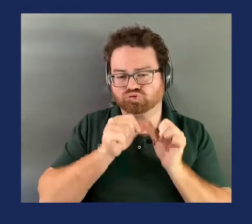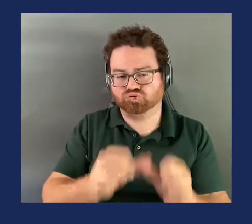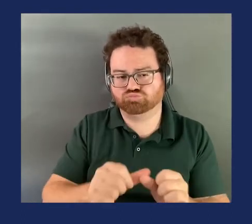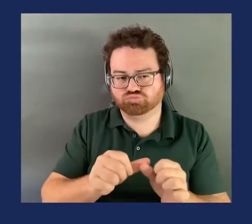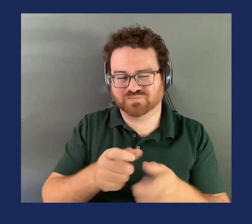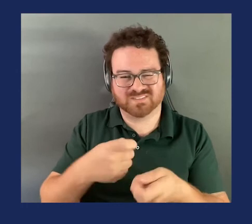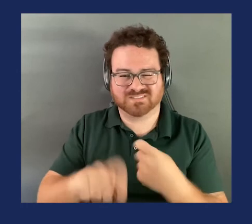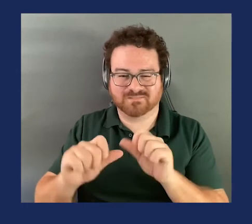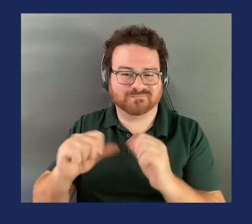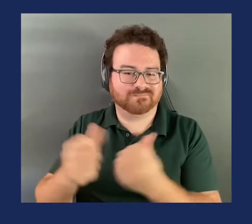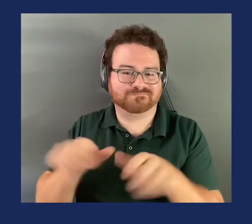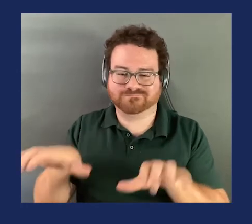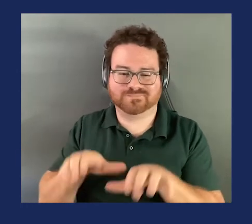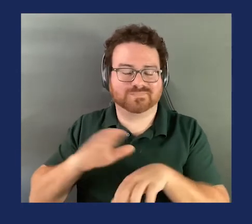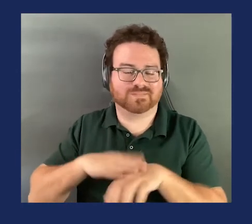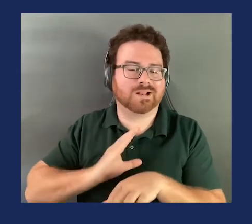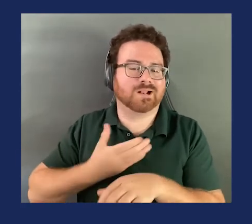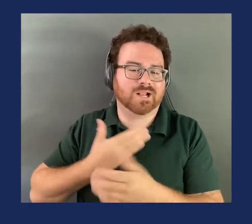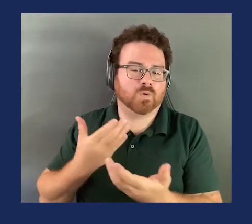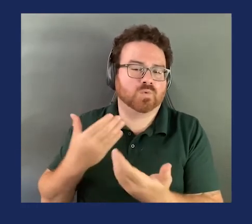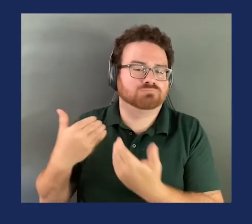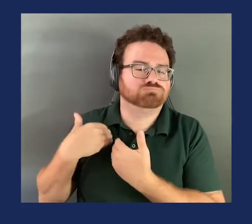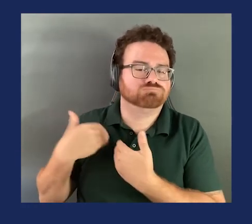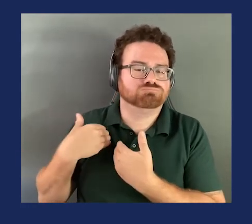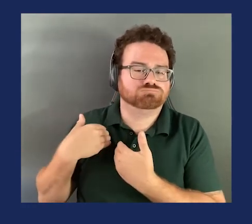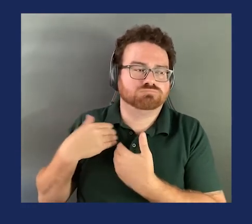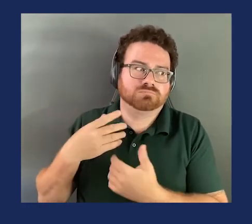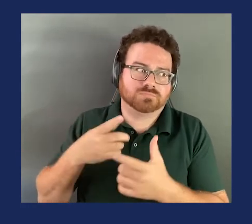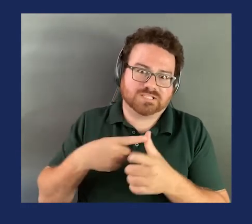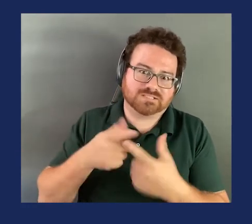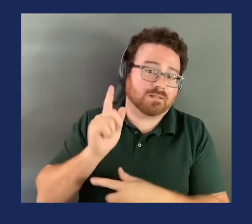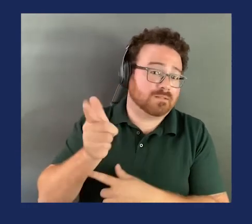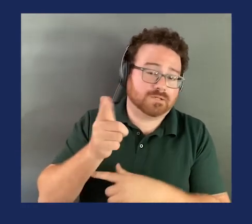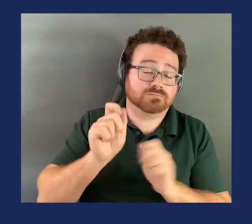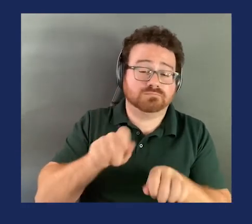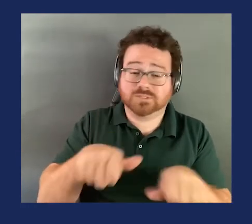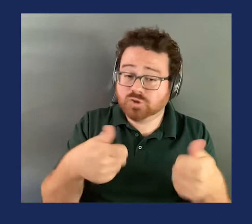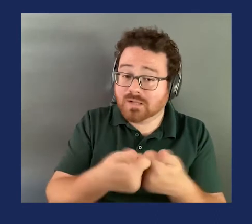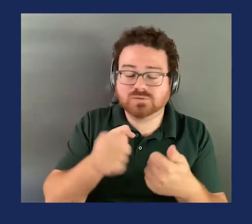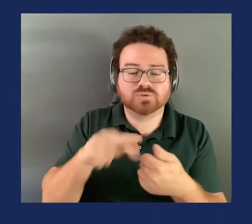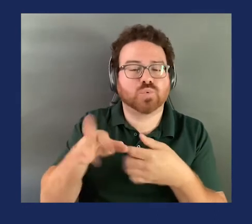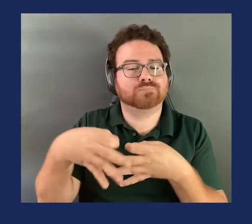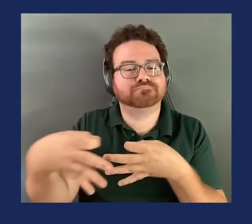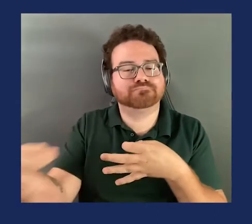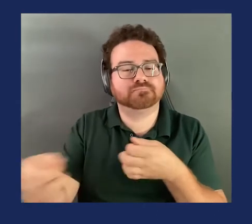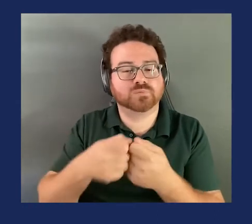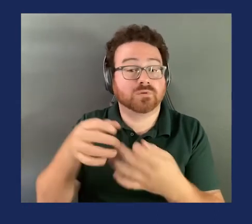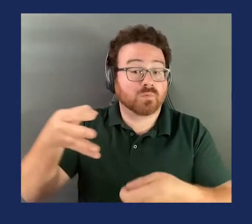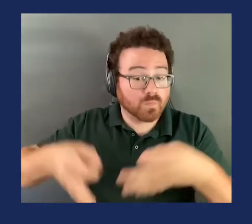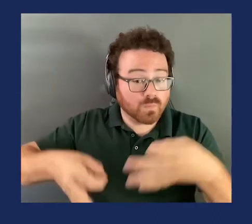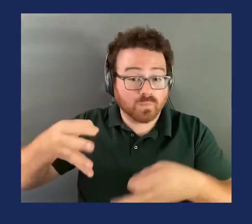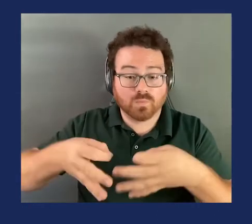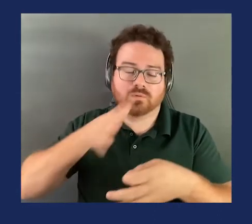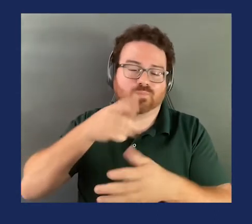agency action on our part that would be subject to potential challenges. and delay in the courts with expense to the agency